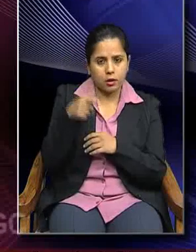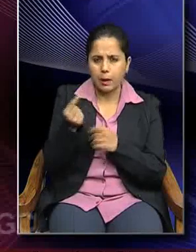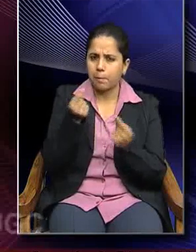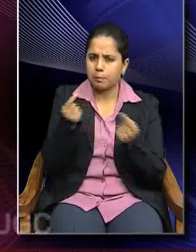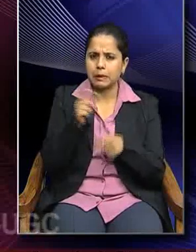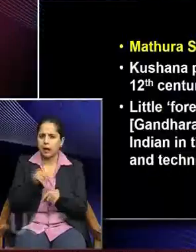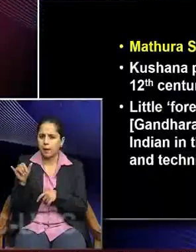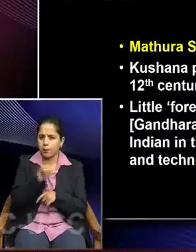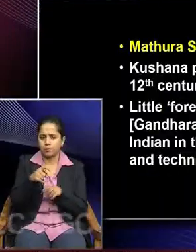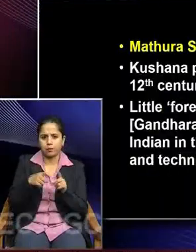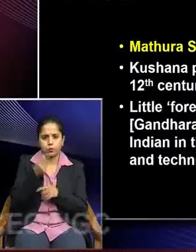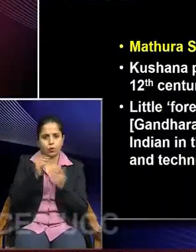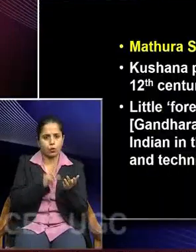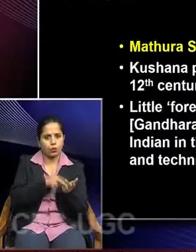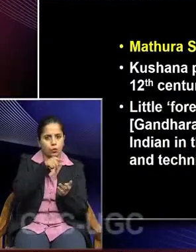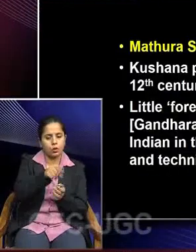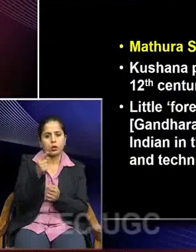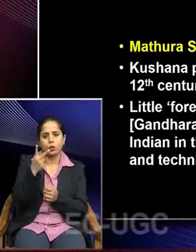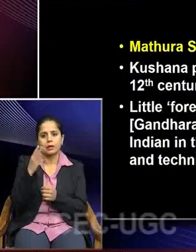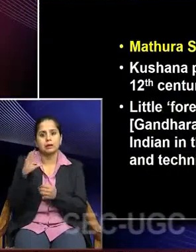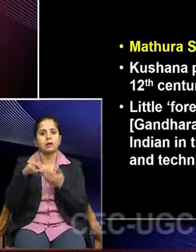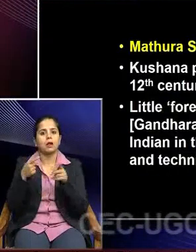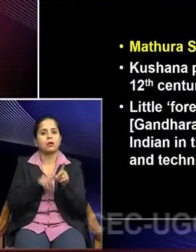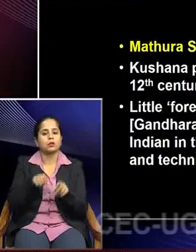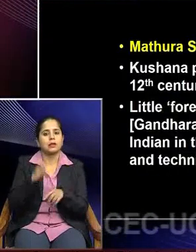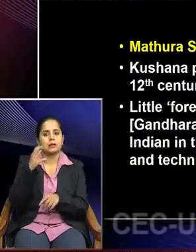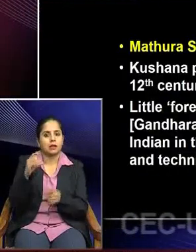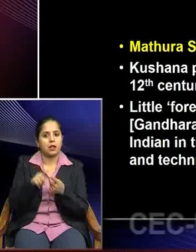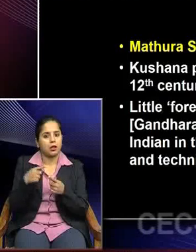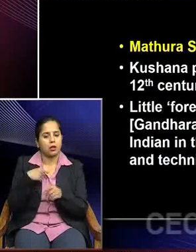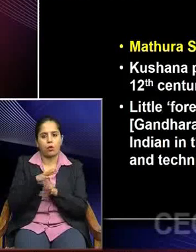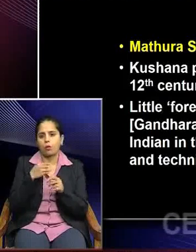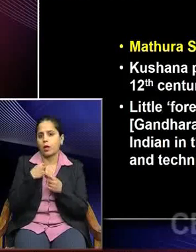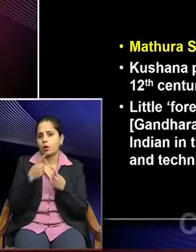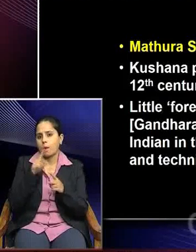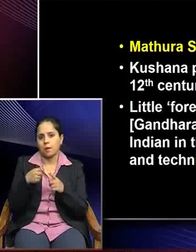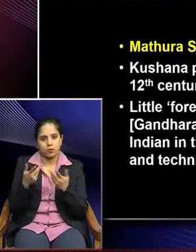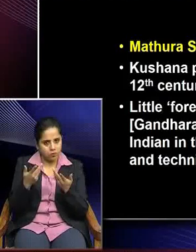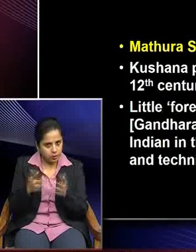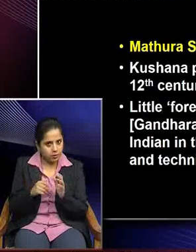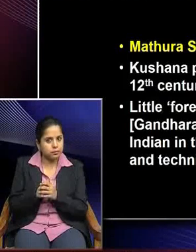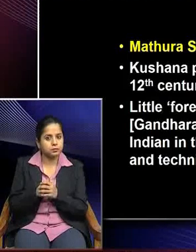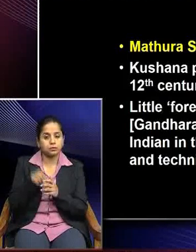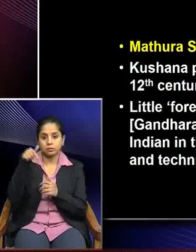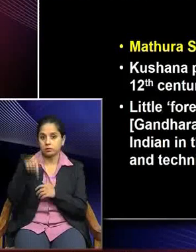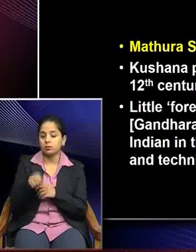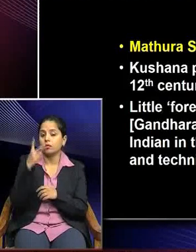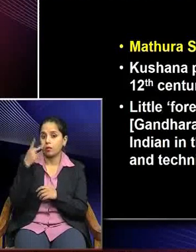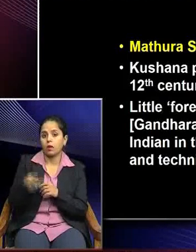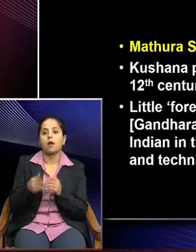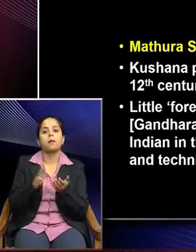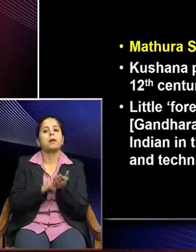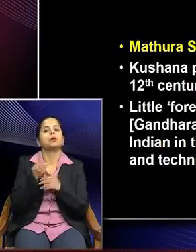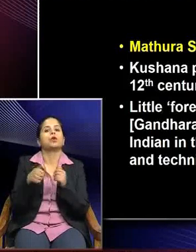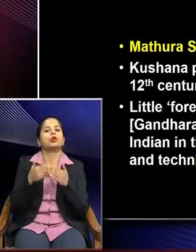period from Kushan period down to 12th century CE that we have already spoken about. Here in Mathura school